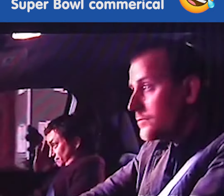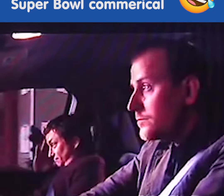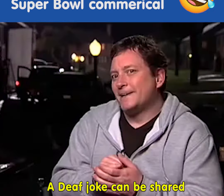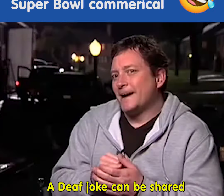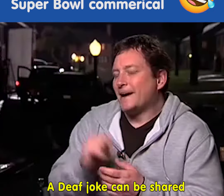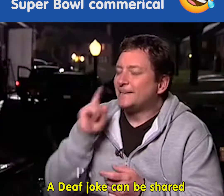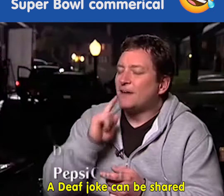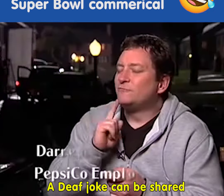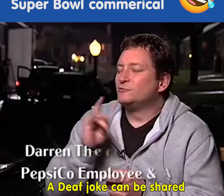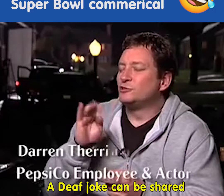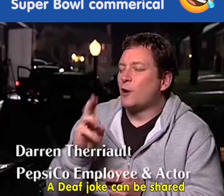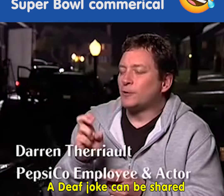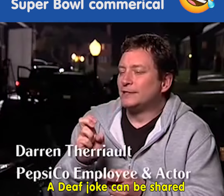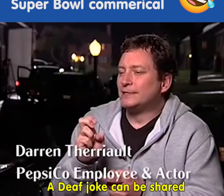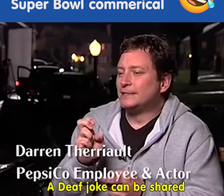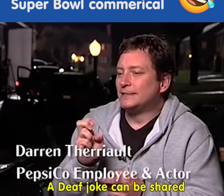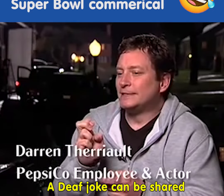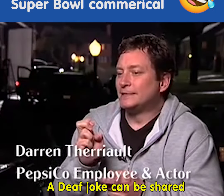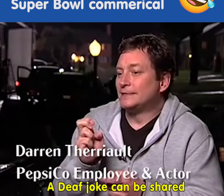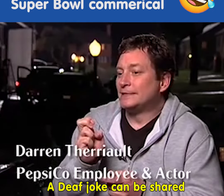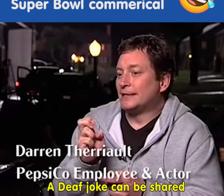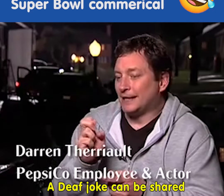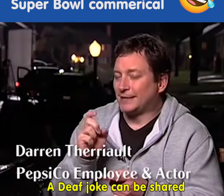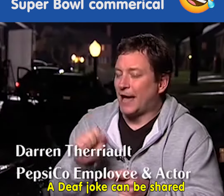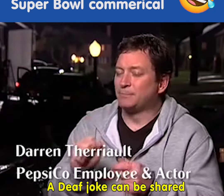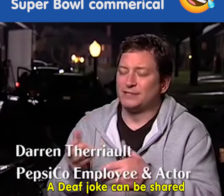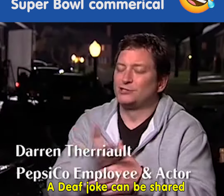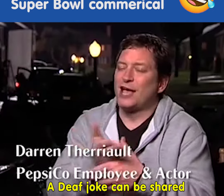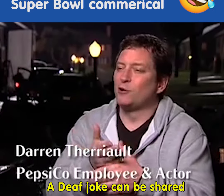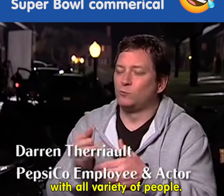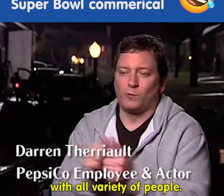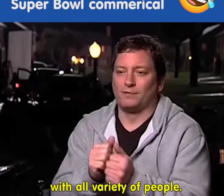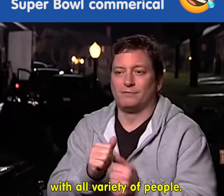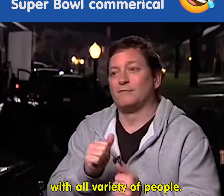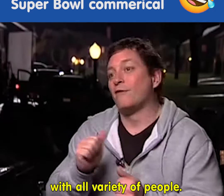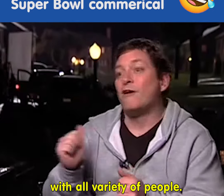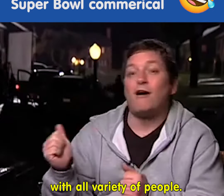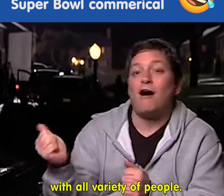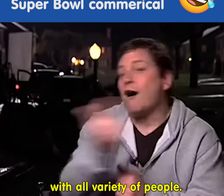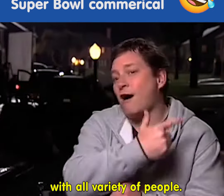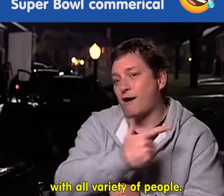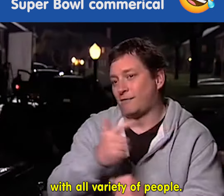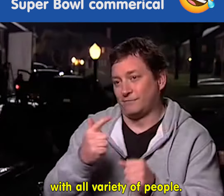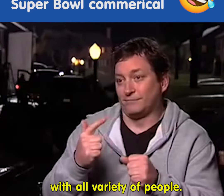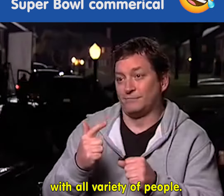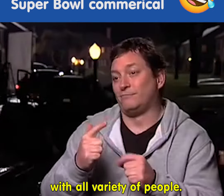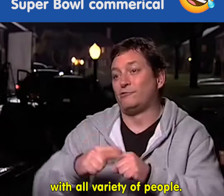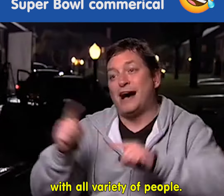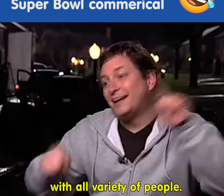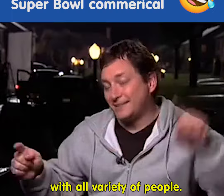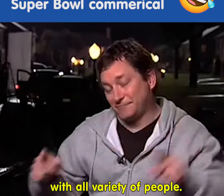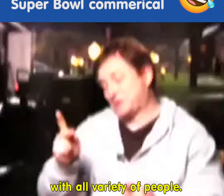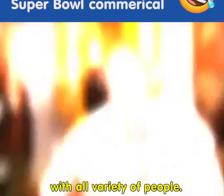A deaf joke can be shared with all variety of people.